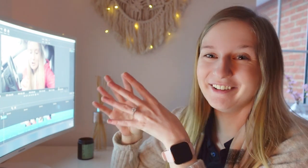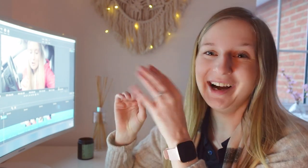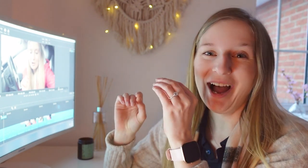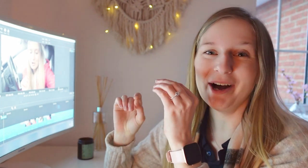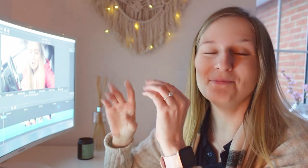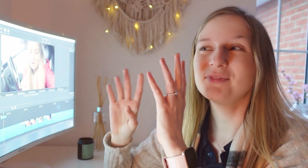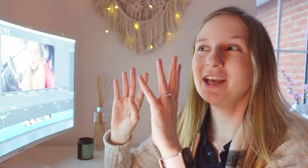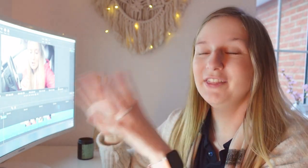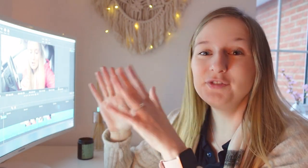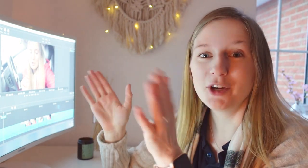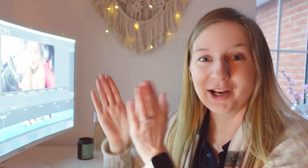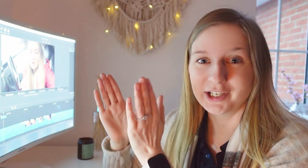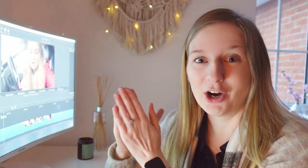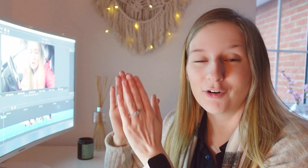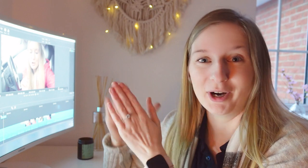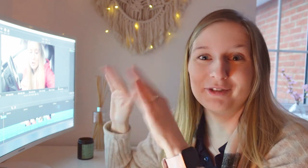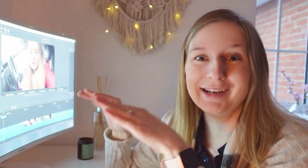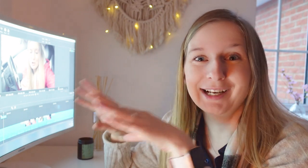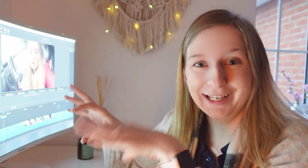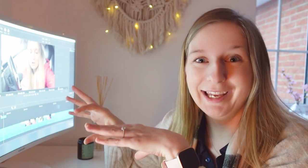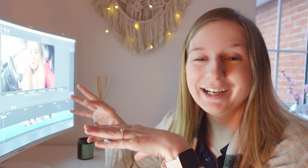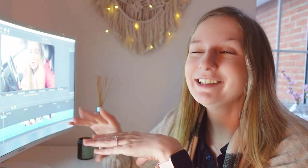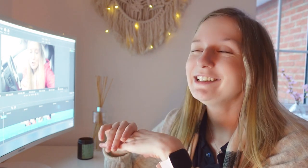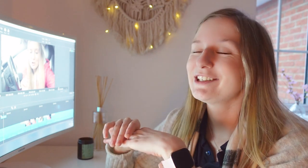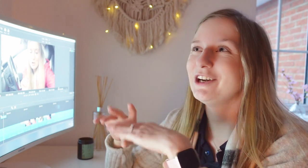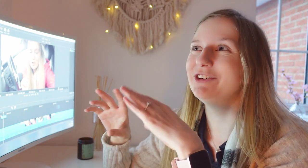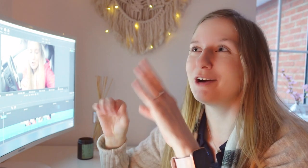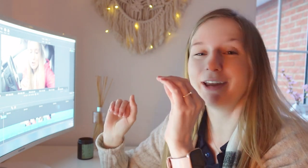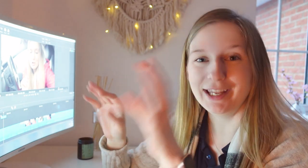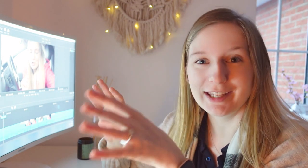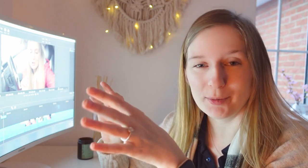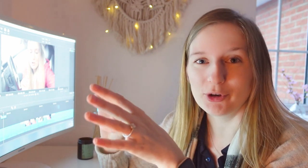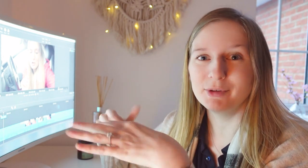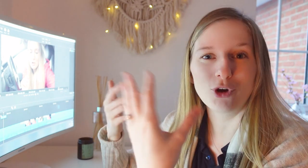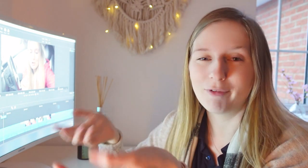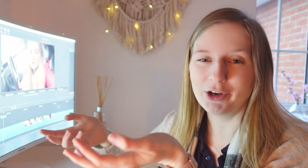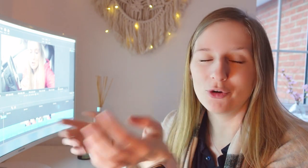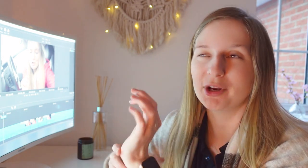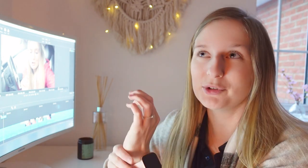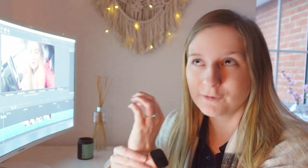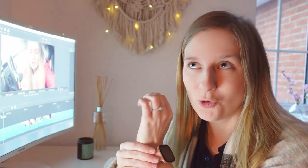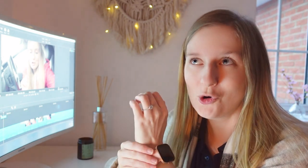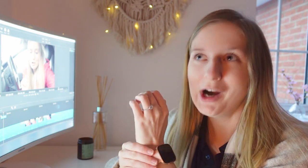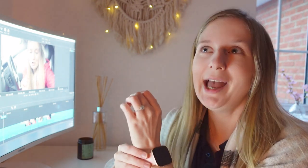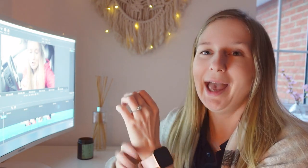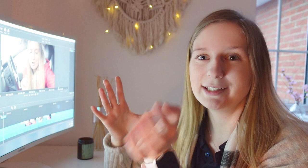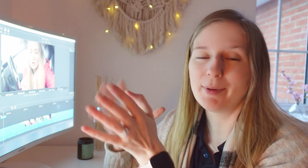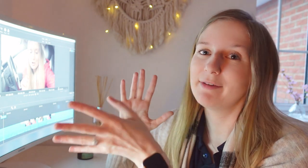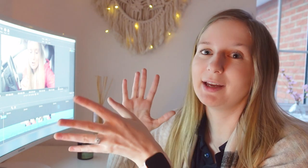um this video actually cut off quite dramatically here so I went into the appointment not really knowing what it was for ended up having